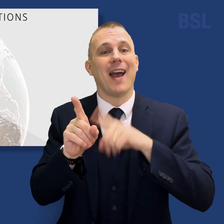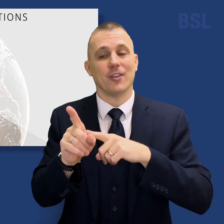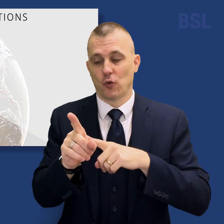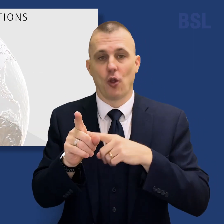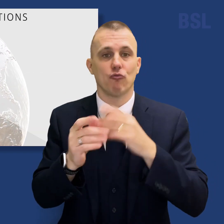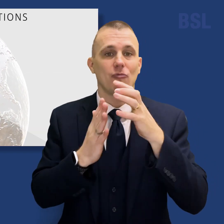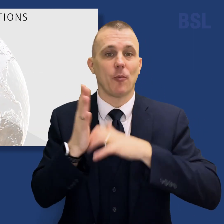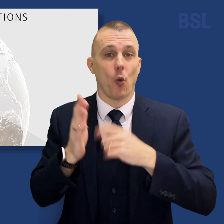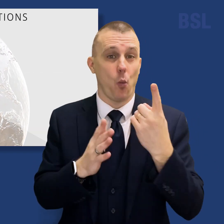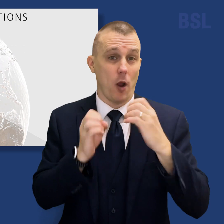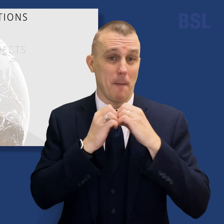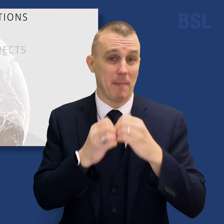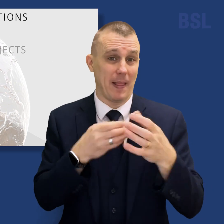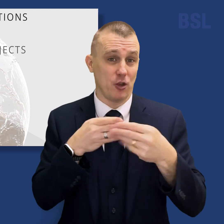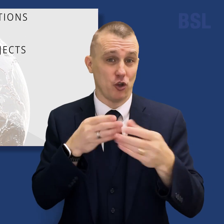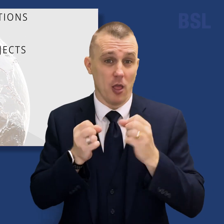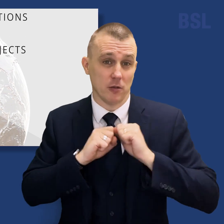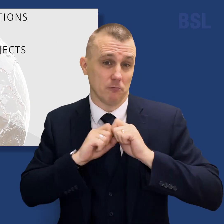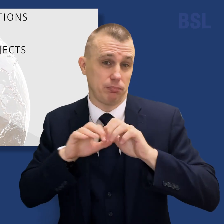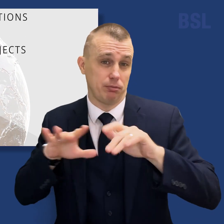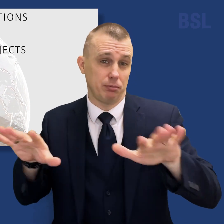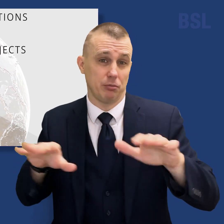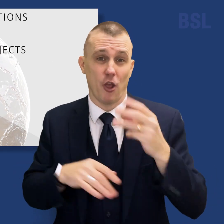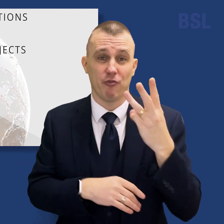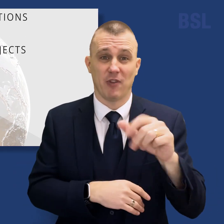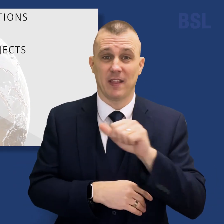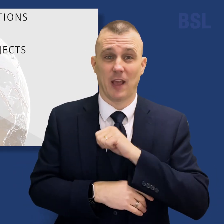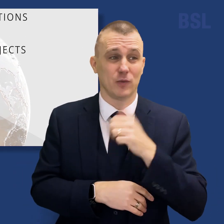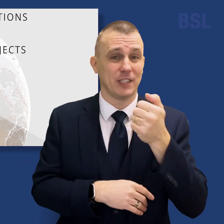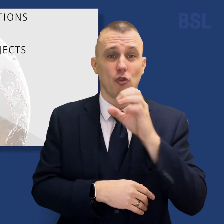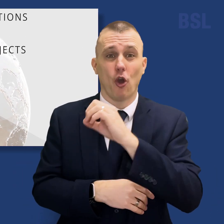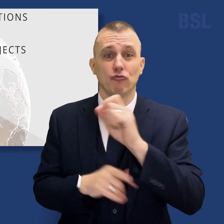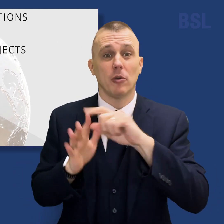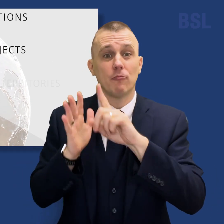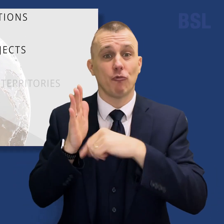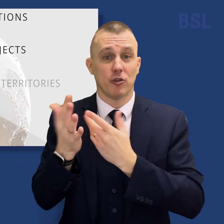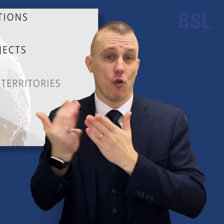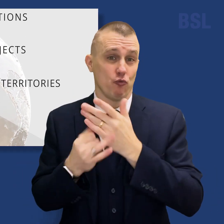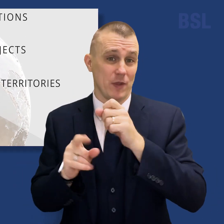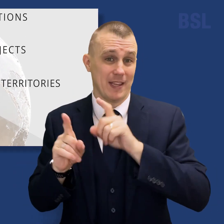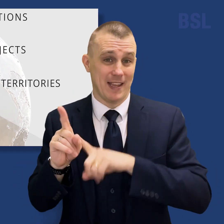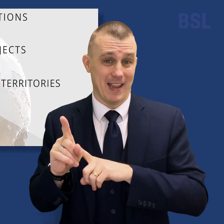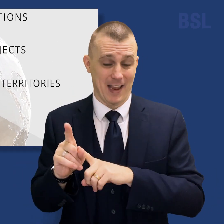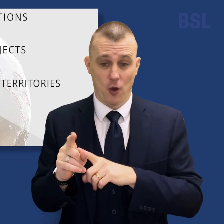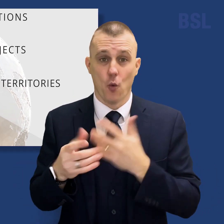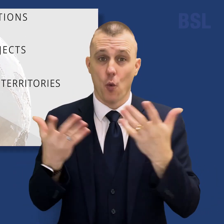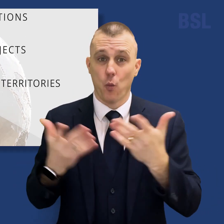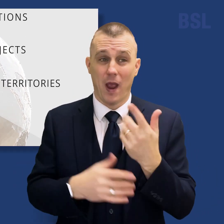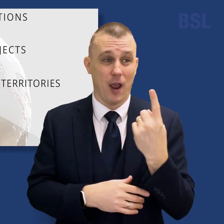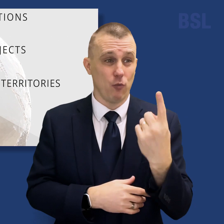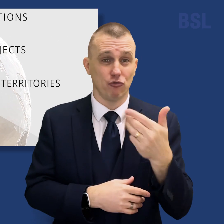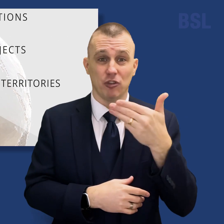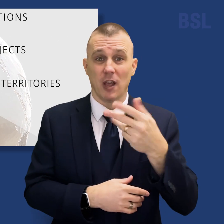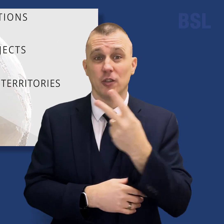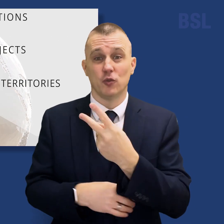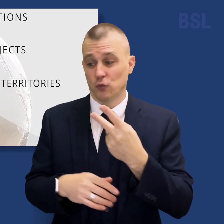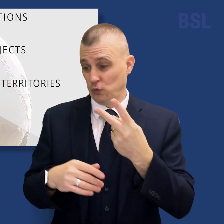than $1 billion was provided through more than 3,600 projects during the year in 190 countries and